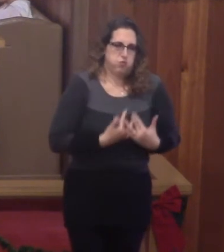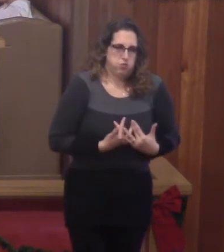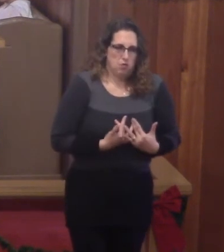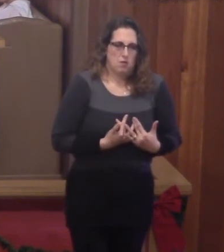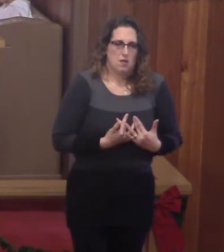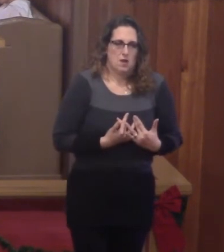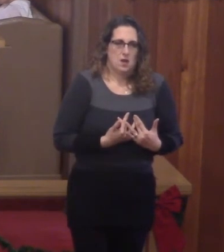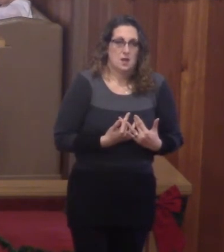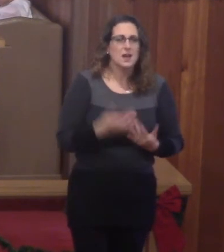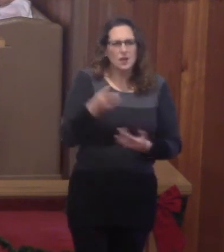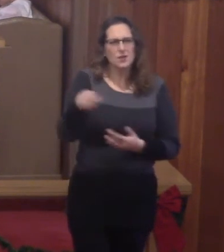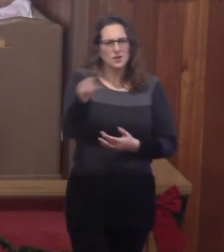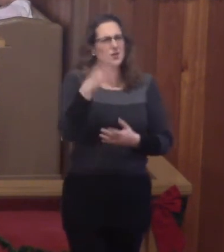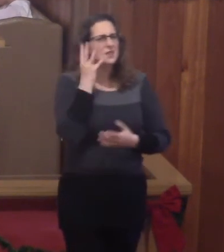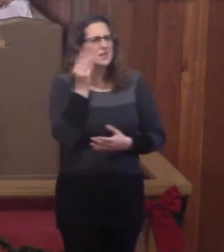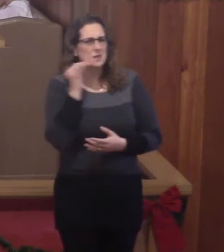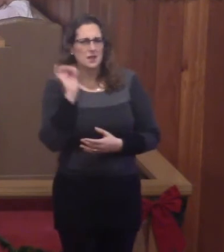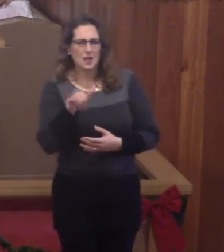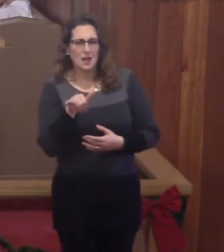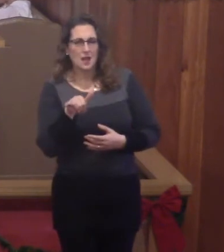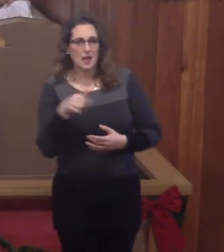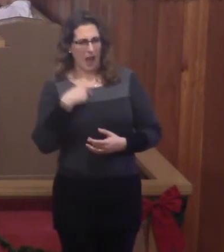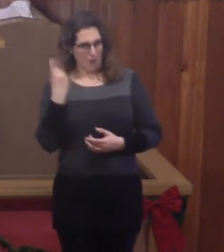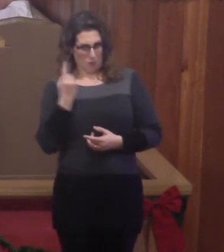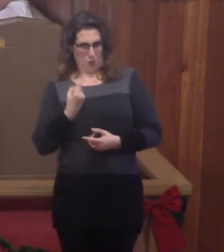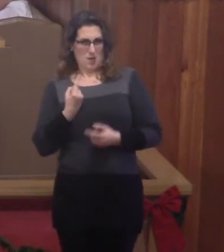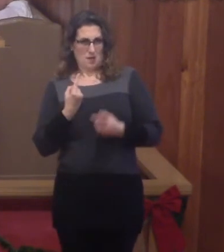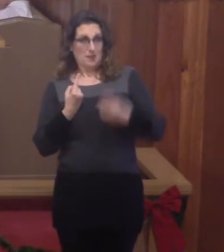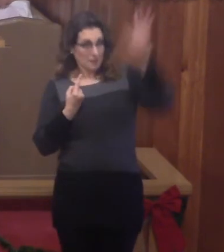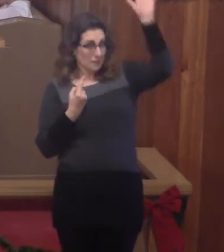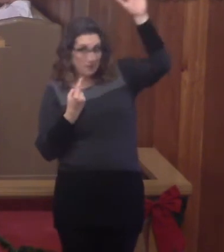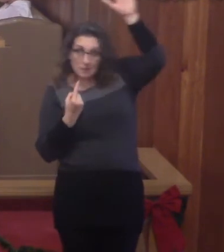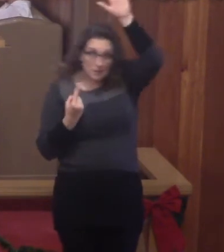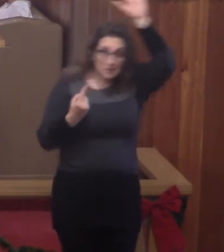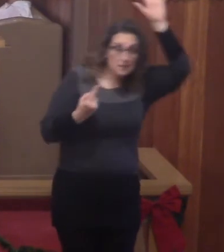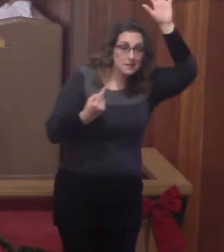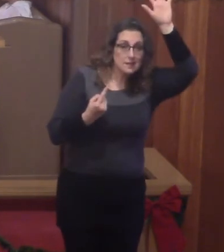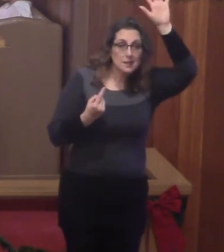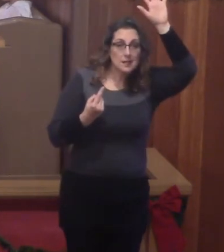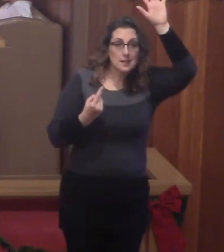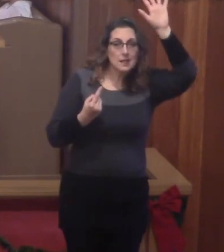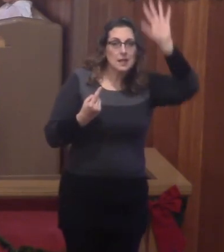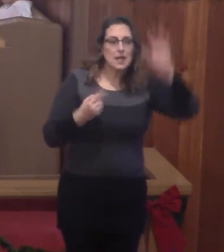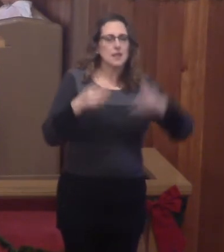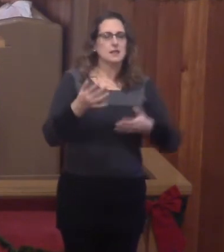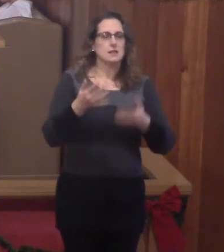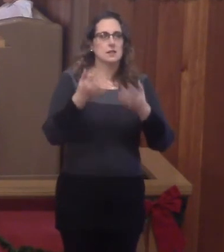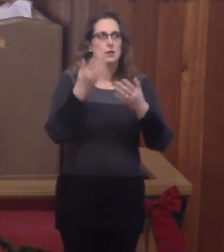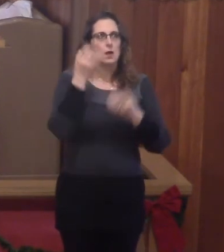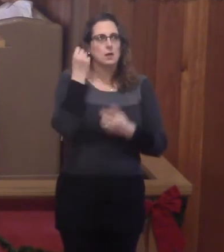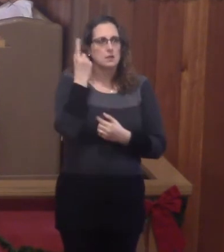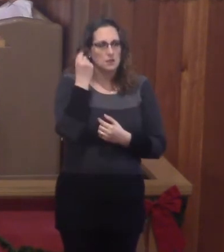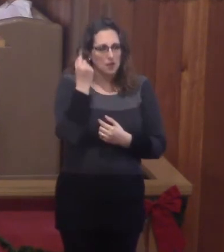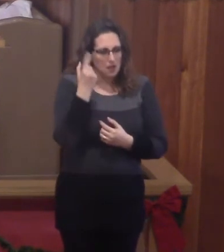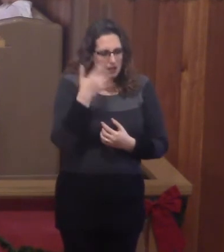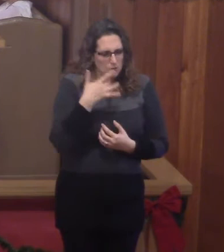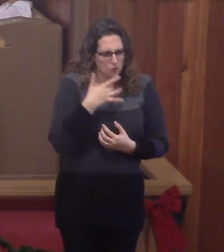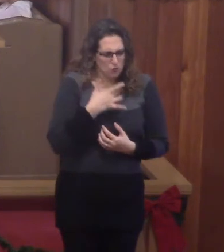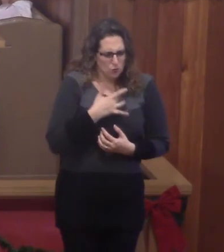Has anyone ever experienced this? Am I the only one who experiences this? And it sinks in. And the devil